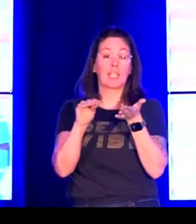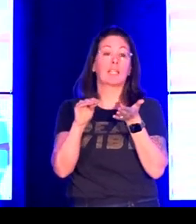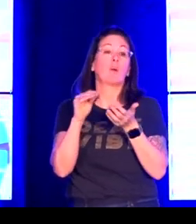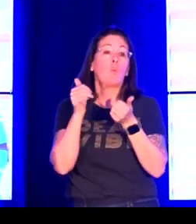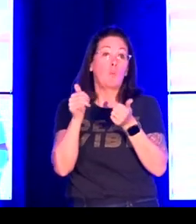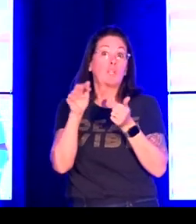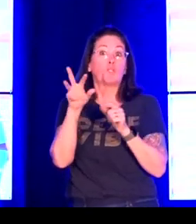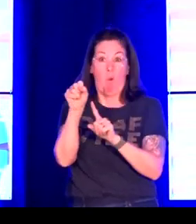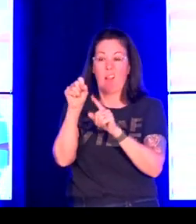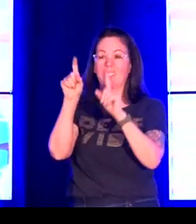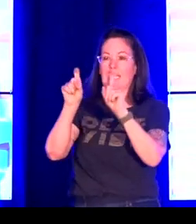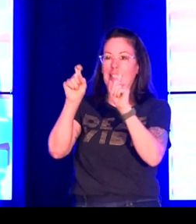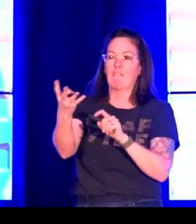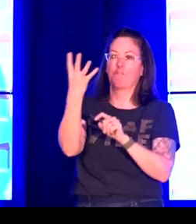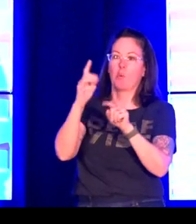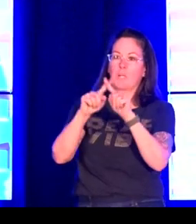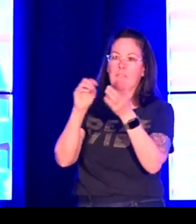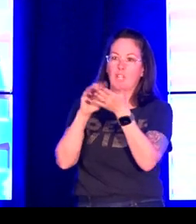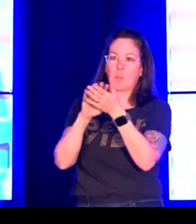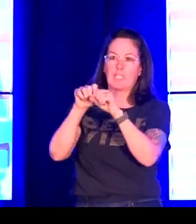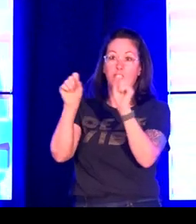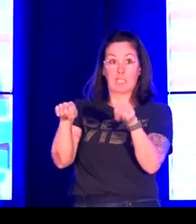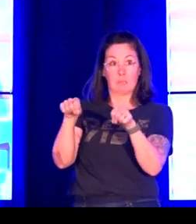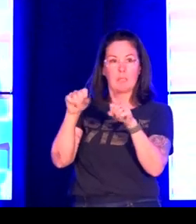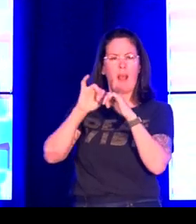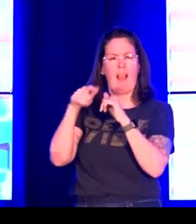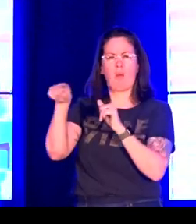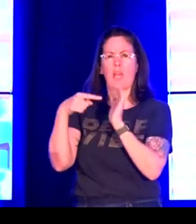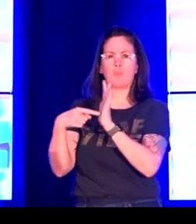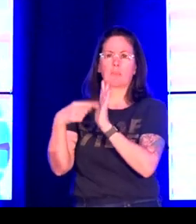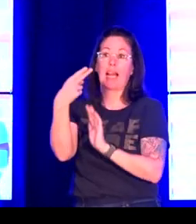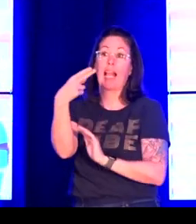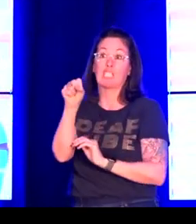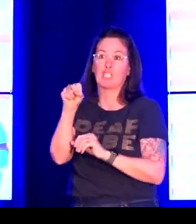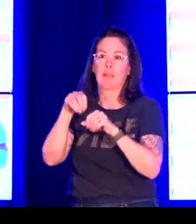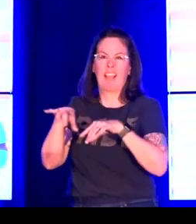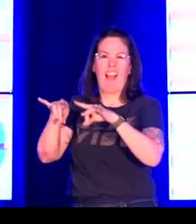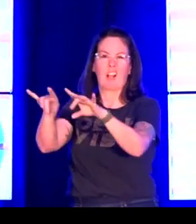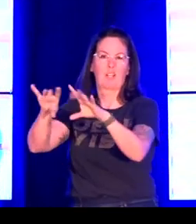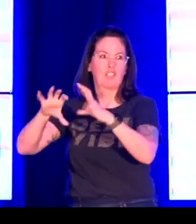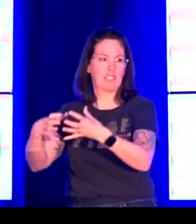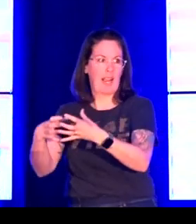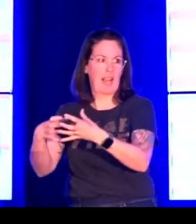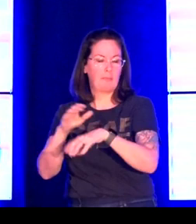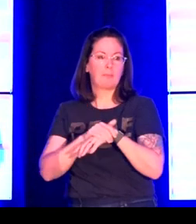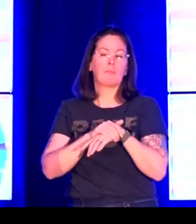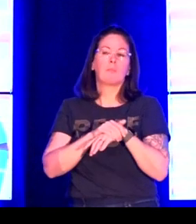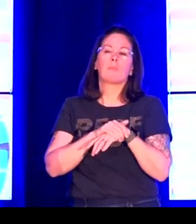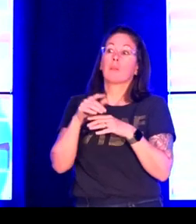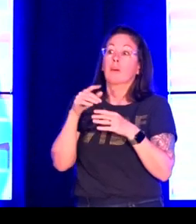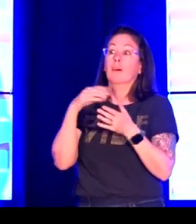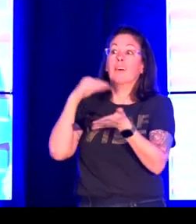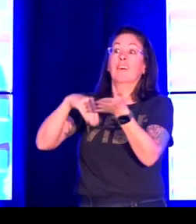when I was doing my dissertation which was testing out four different notation systems and how they represent